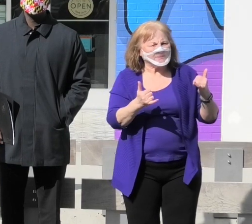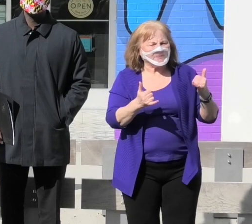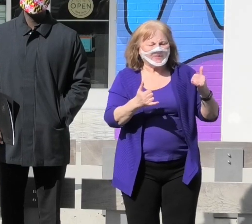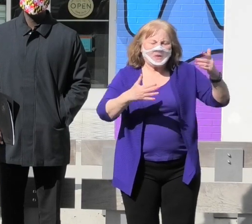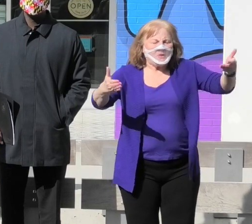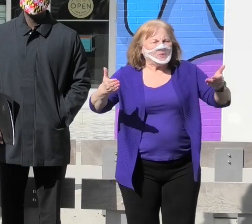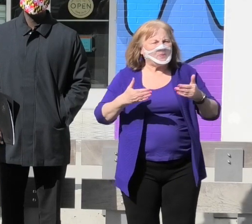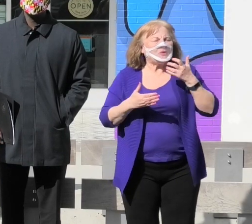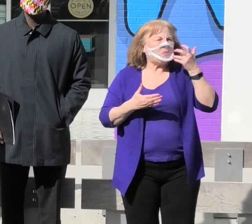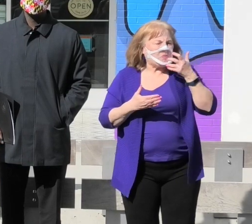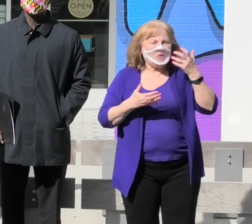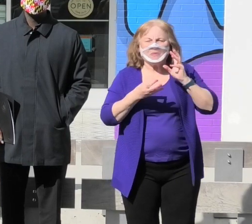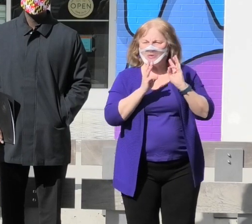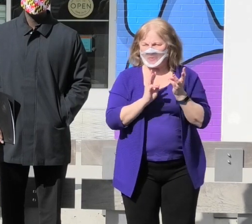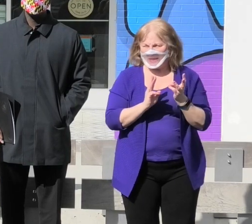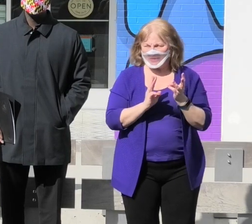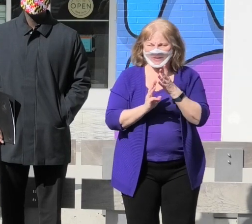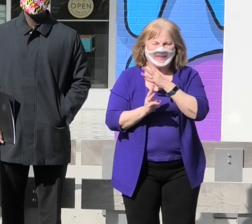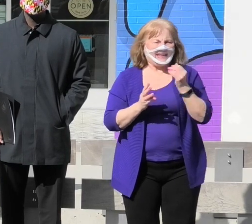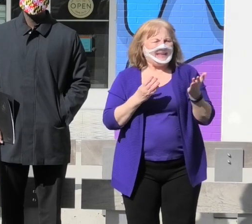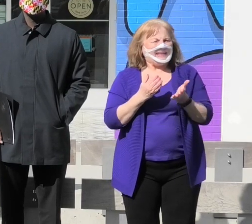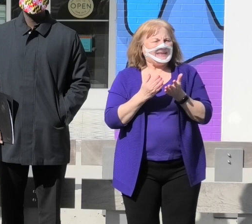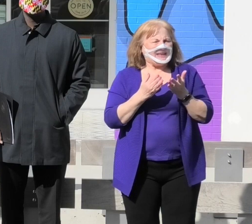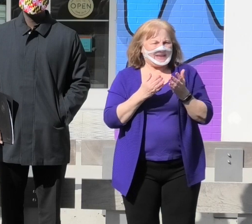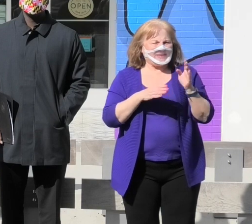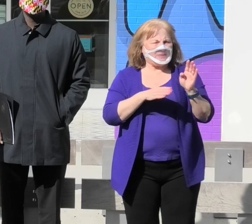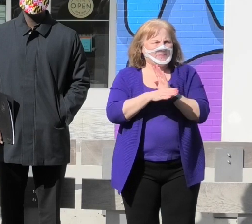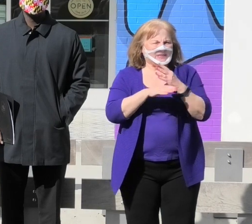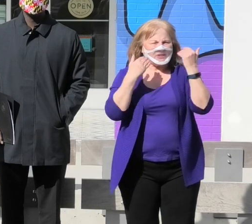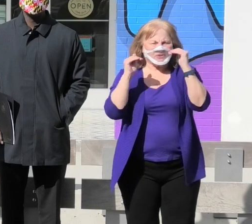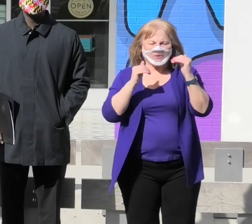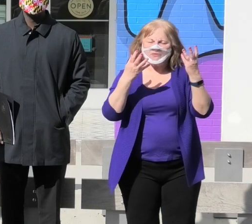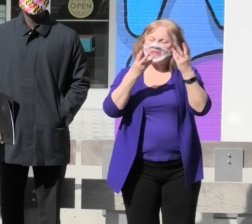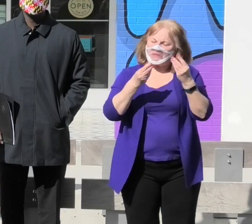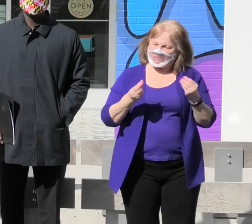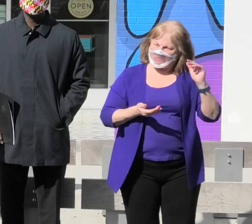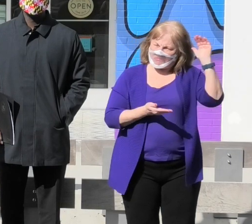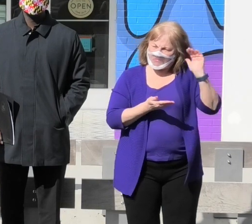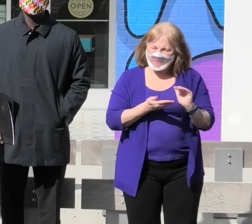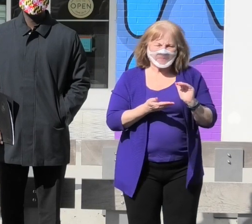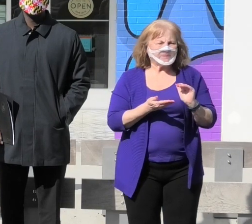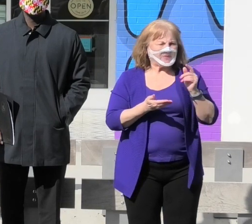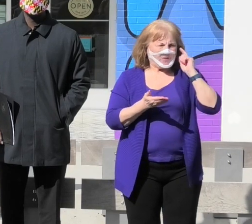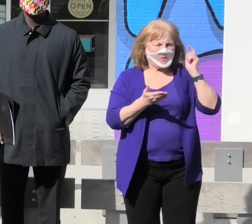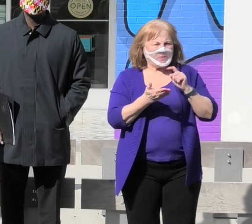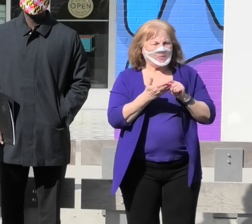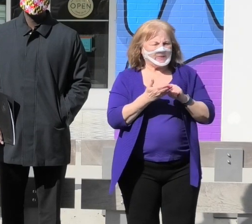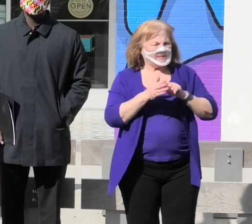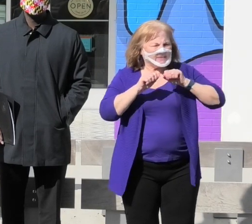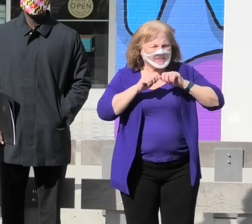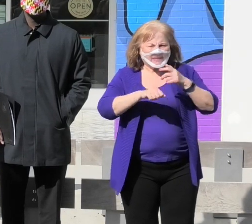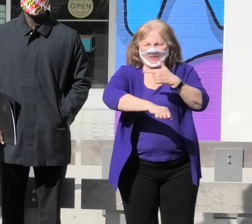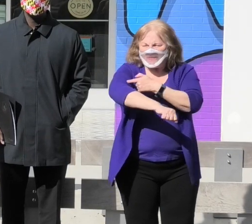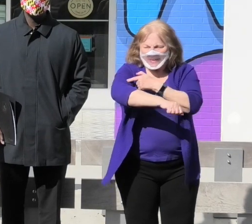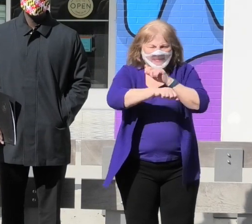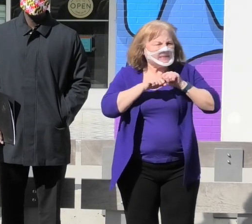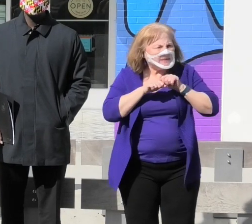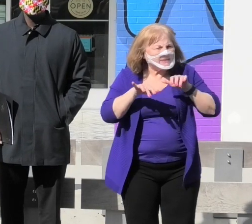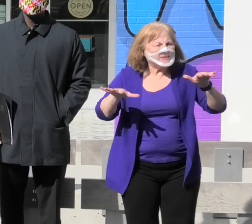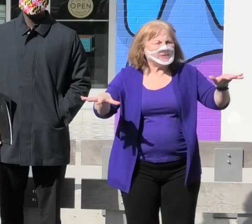as we welcome warmer weather and the easing of business restrictions, witness the widespread deployment of vaccines,